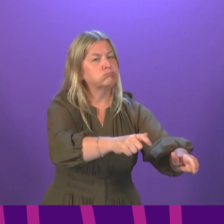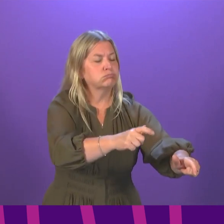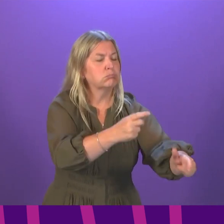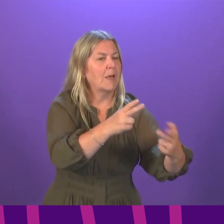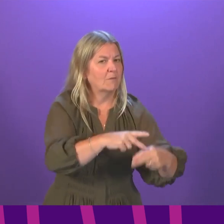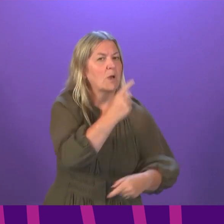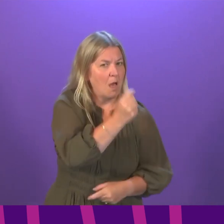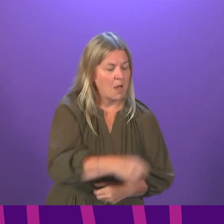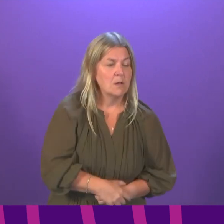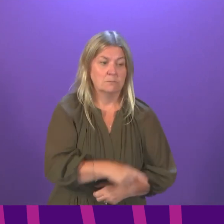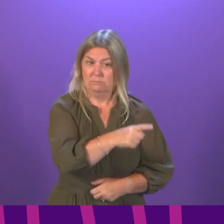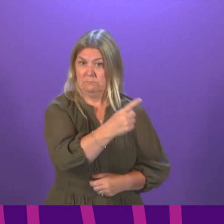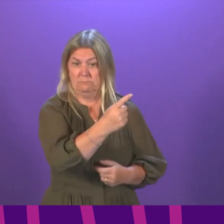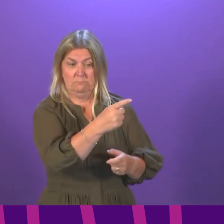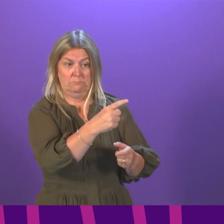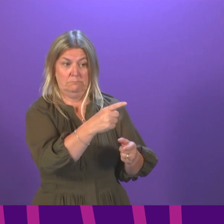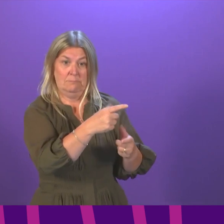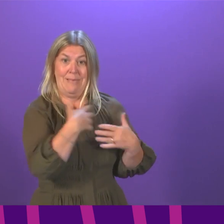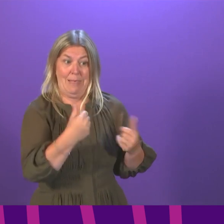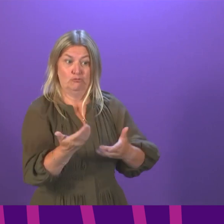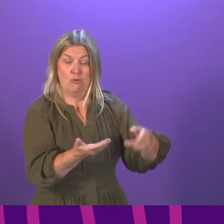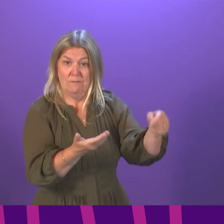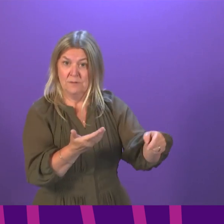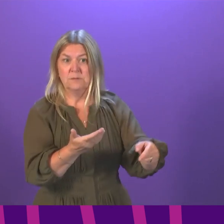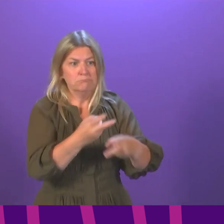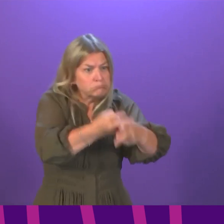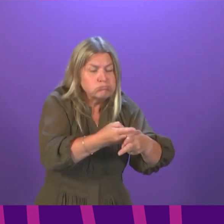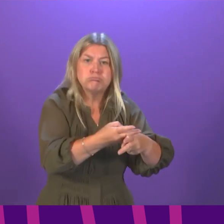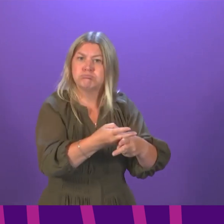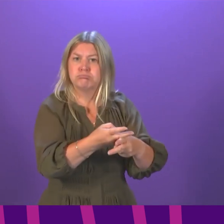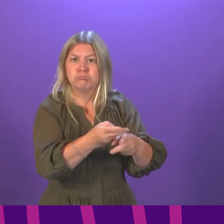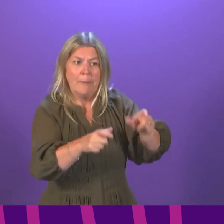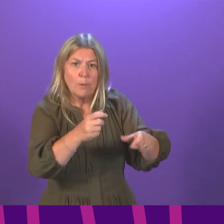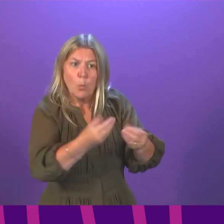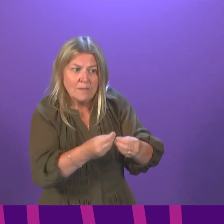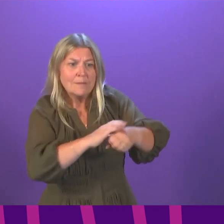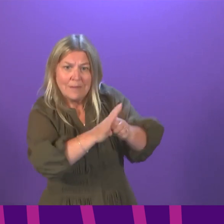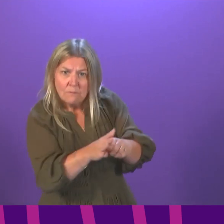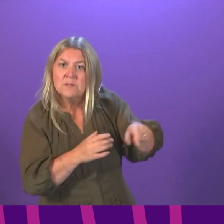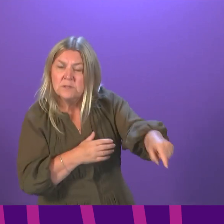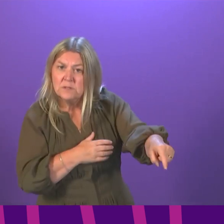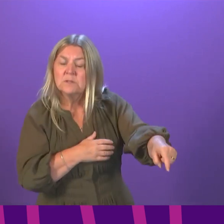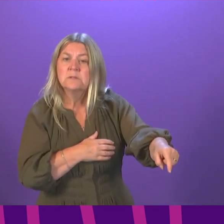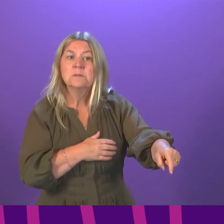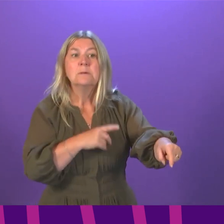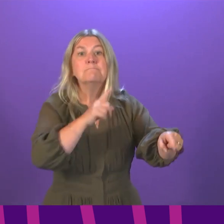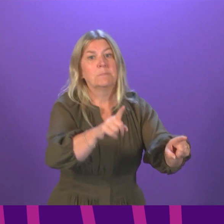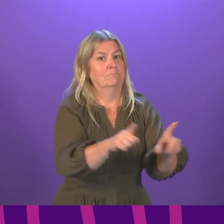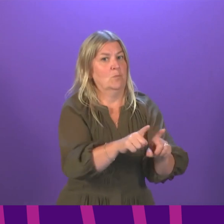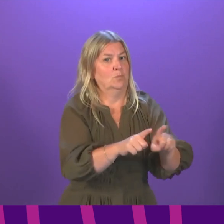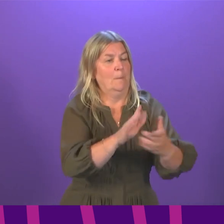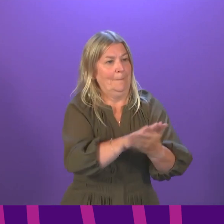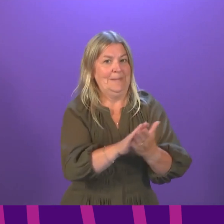for those with COVID. There are many COVID patients still in our hospitals, but increasingly it gets the Health Service back to being